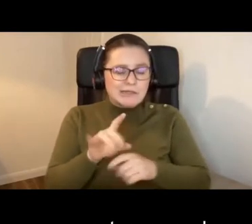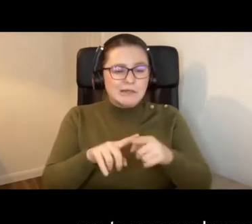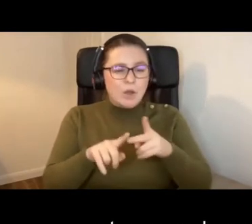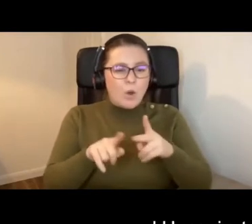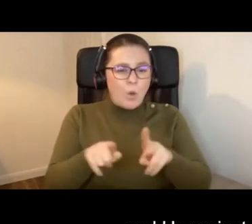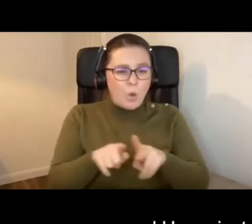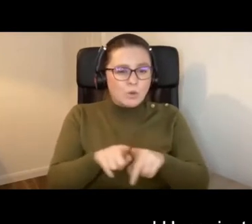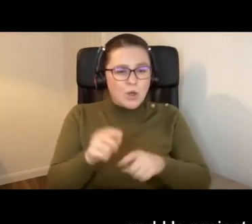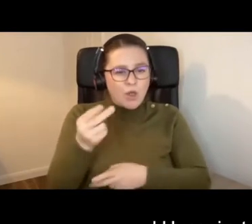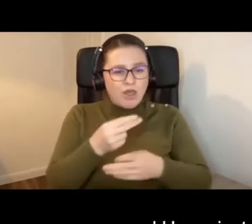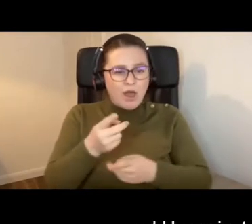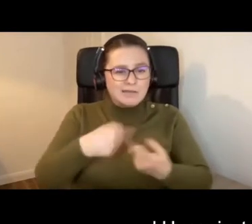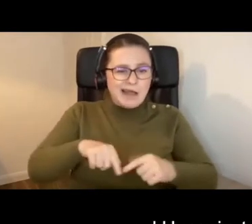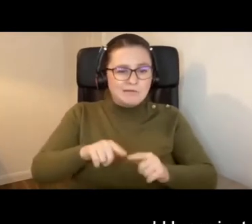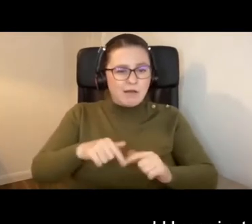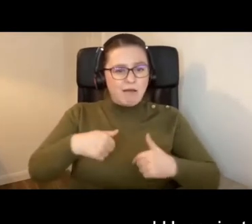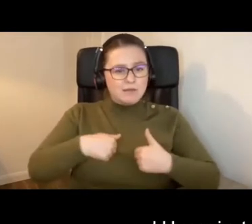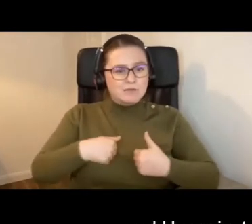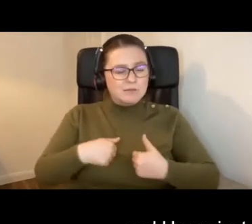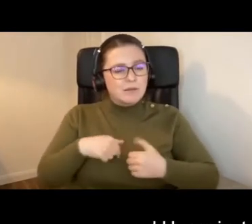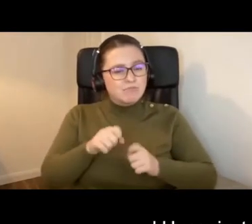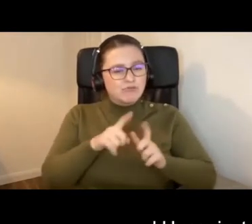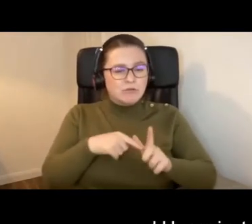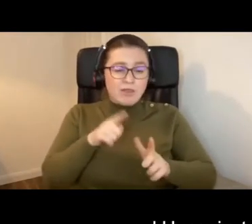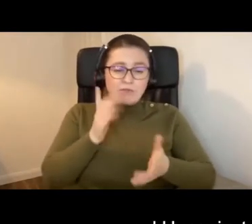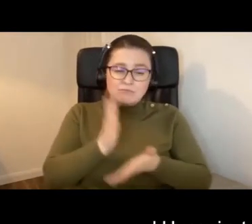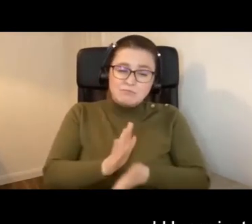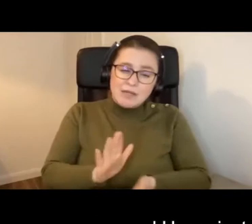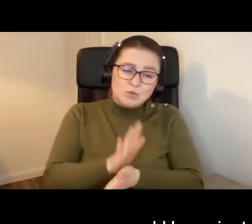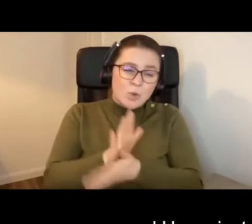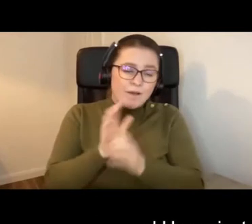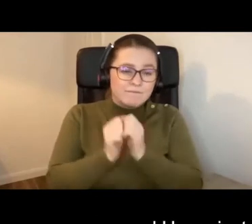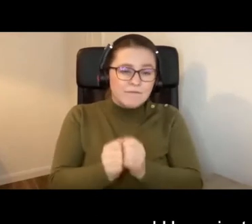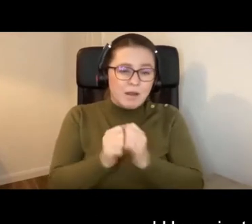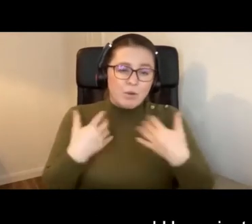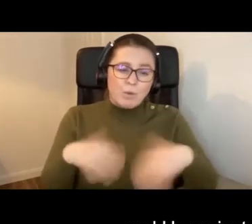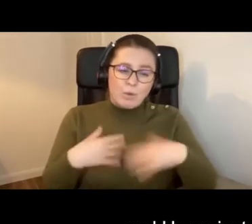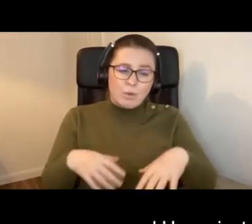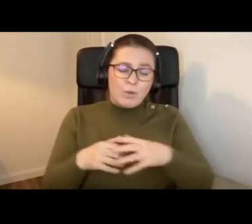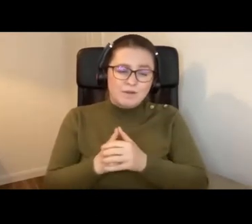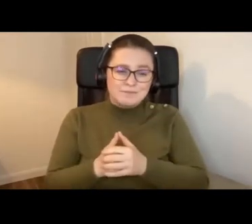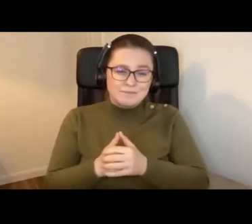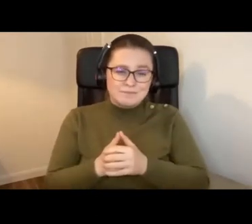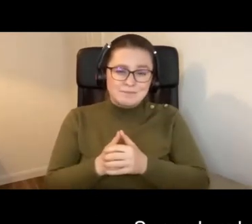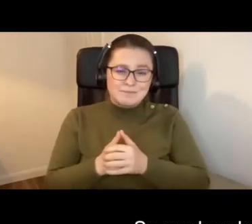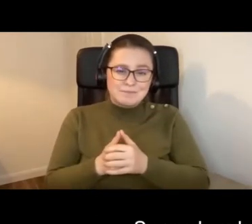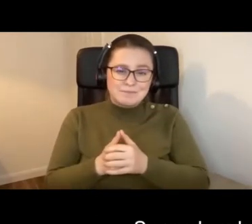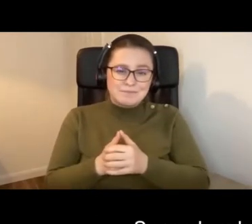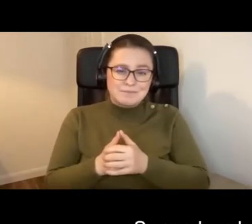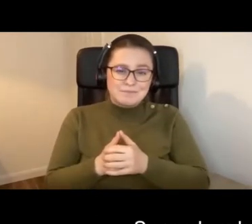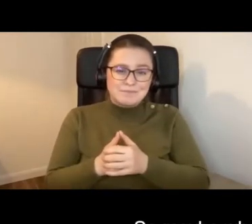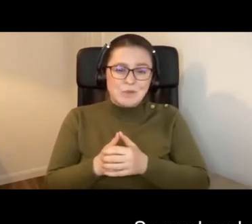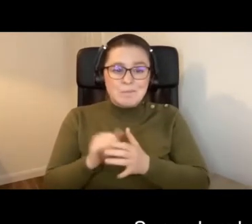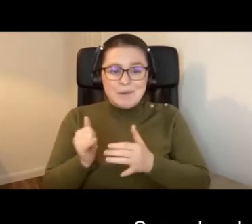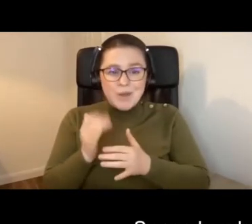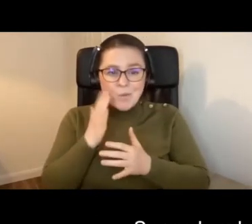Us project, which they found really, really valuable and really enjoyed. So maybe